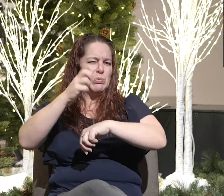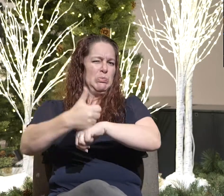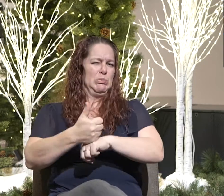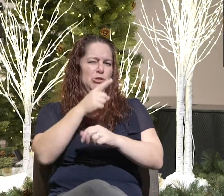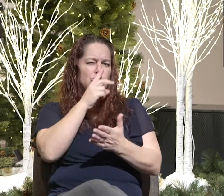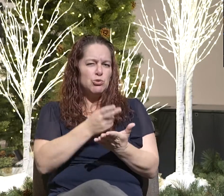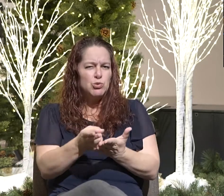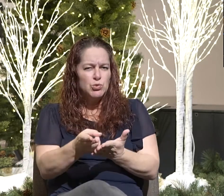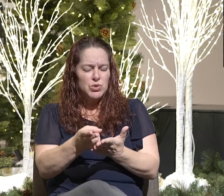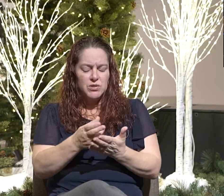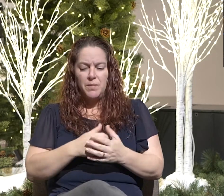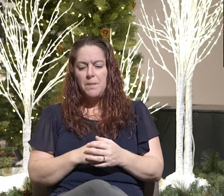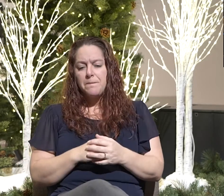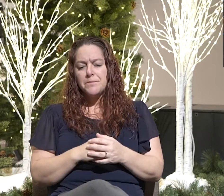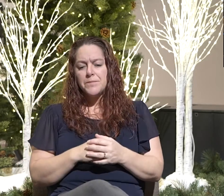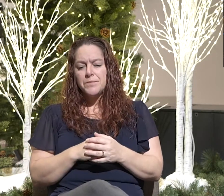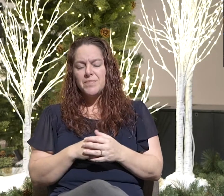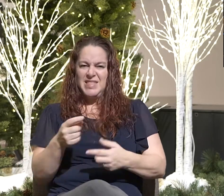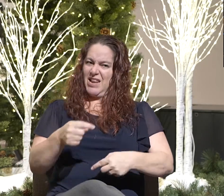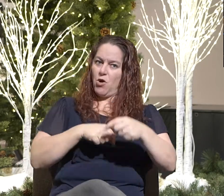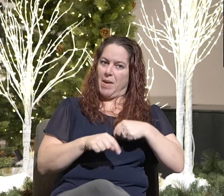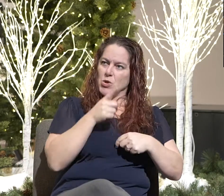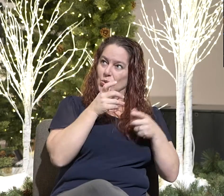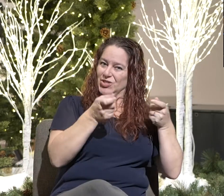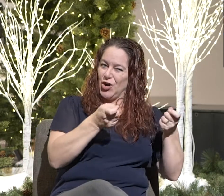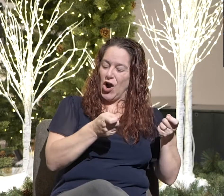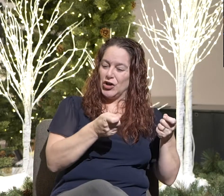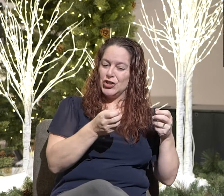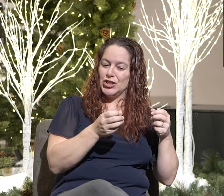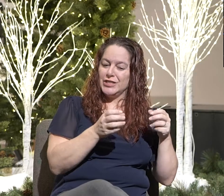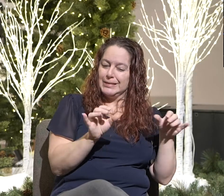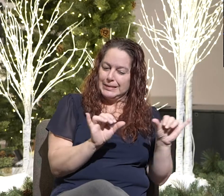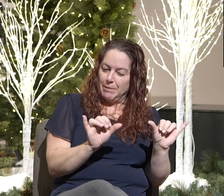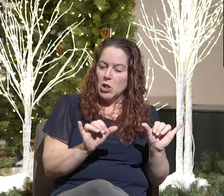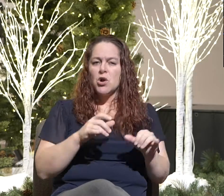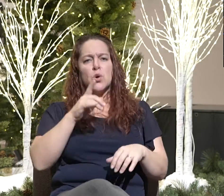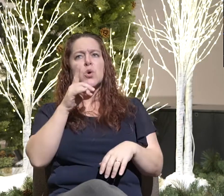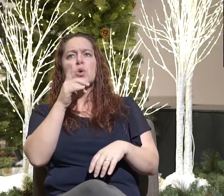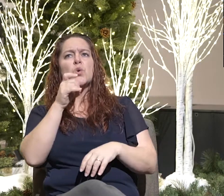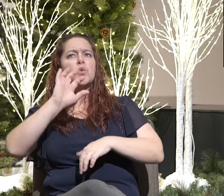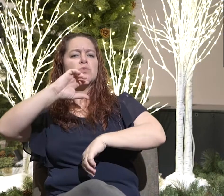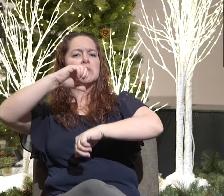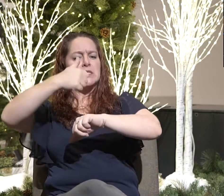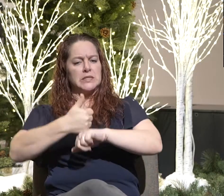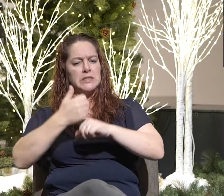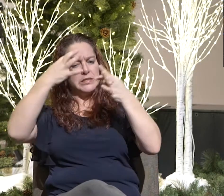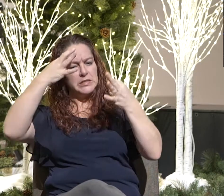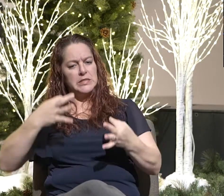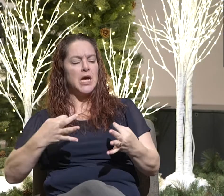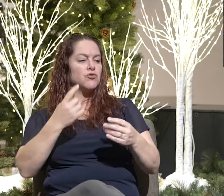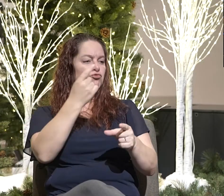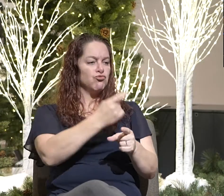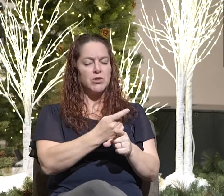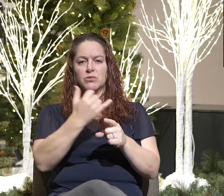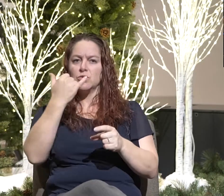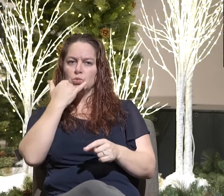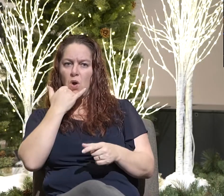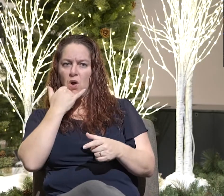In the, kind of going back to who's in charge, who sets what's right and what's wrong? What is right and what's wrong?